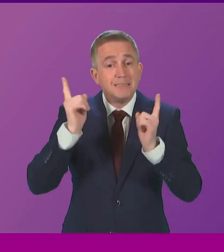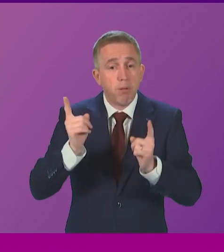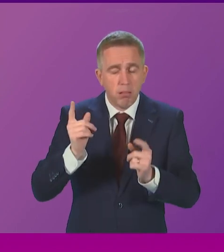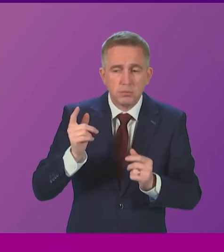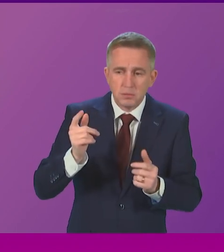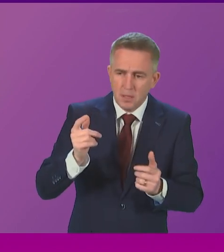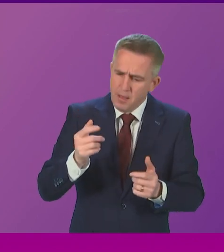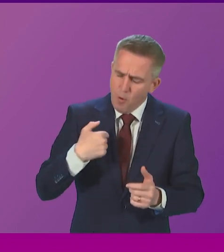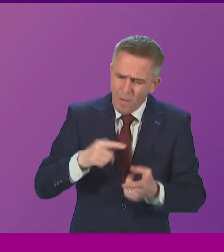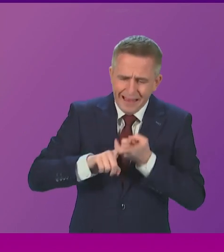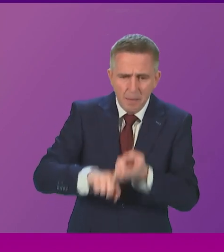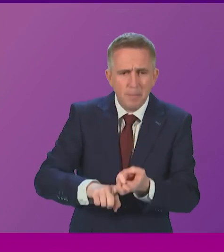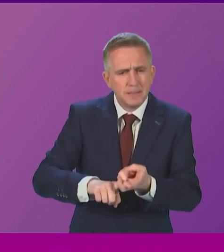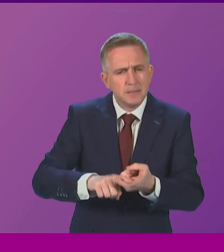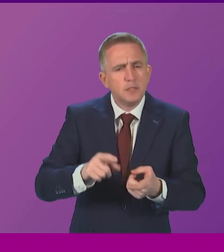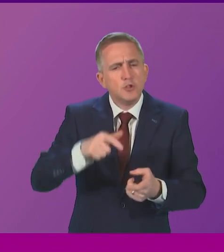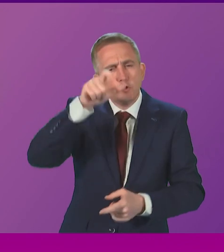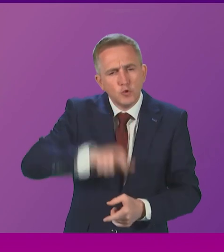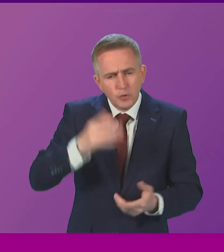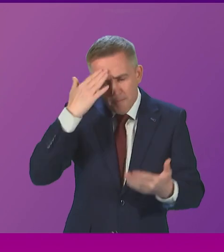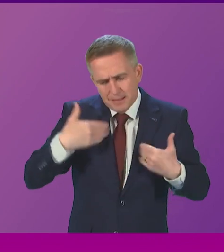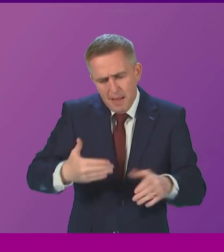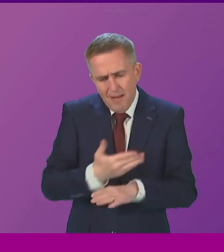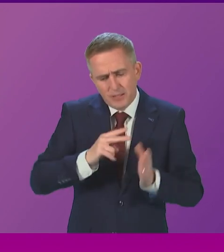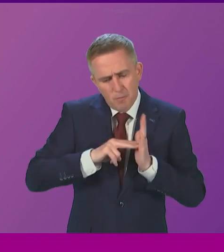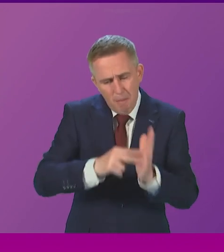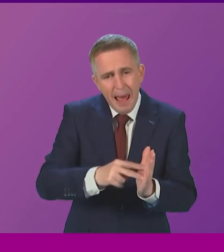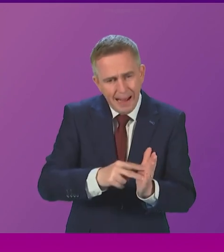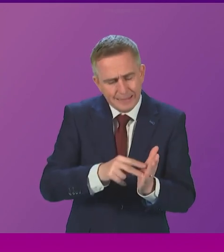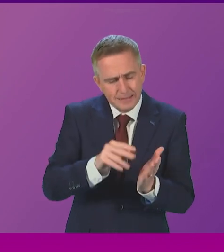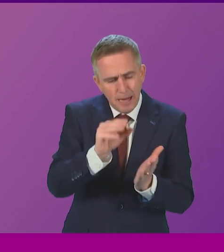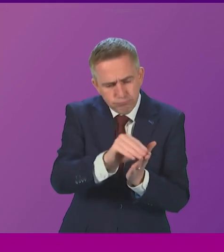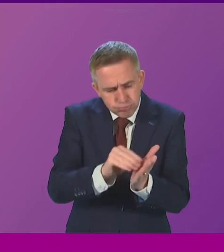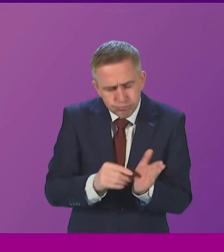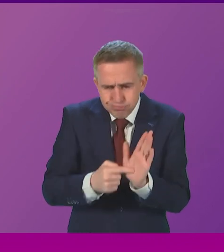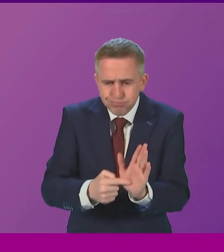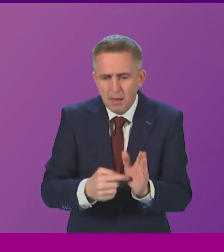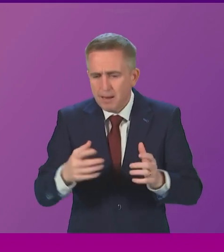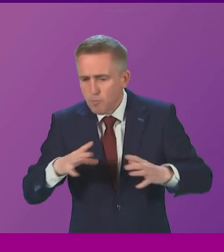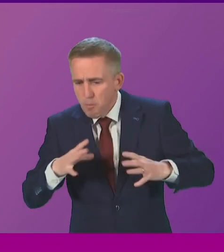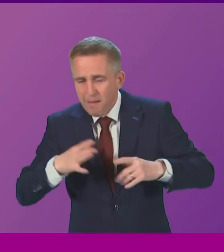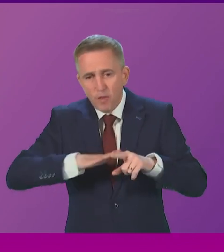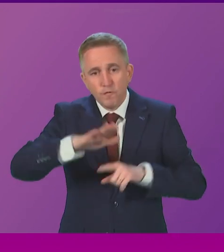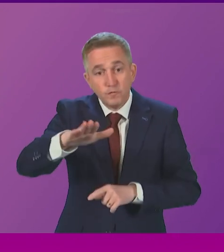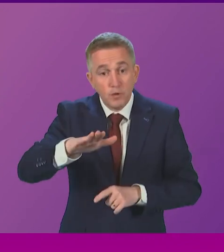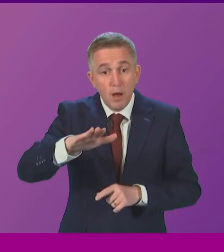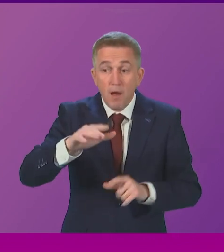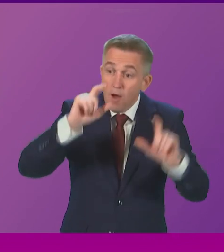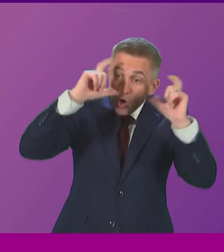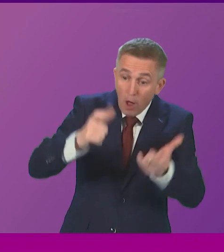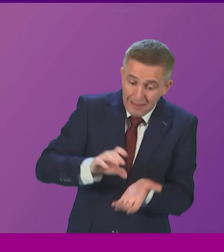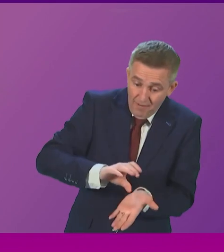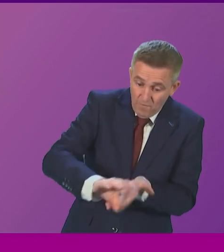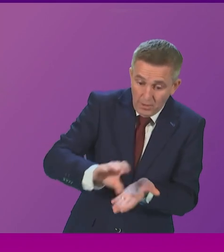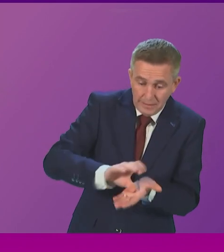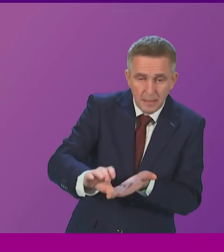commitment to the Student Mental Health Action Plan and what we might be able to do in subsequent years. In relation to funding for colleges, of